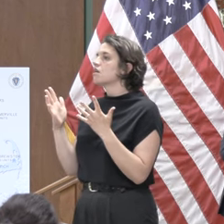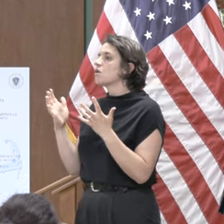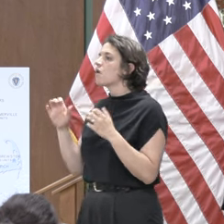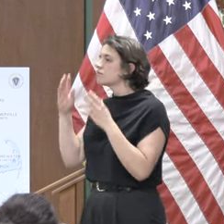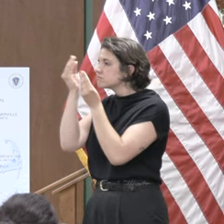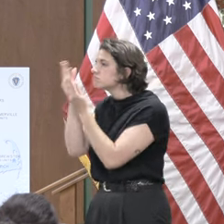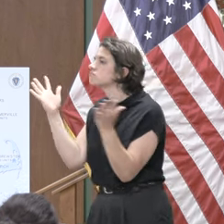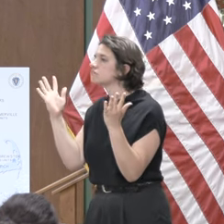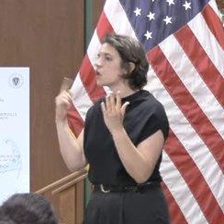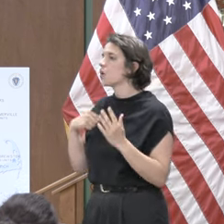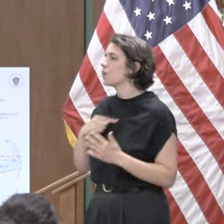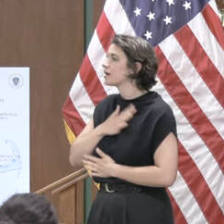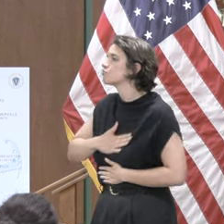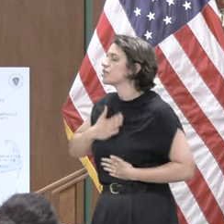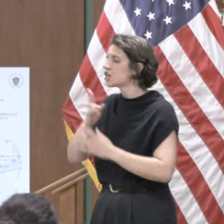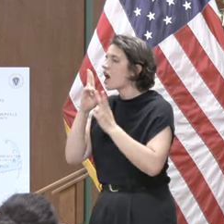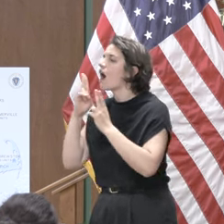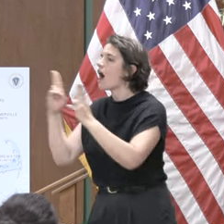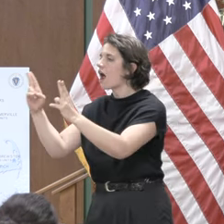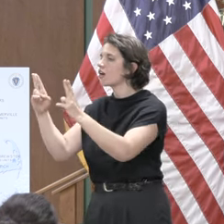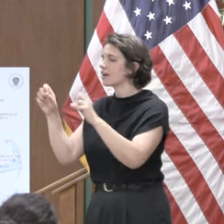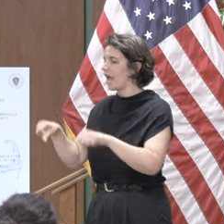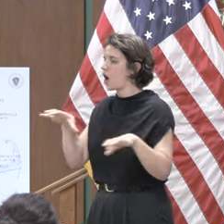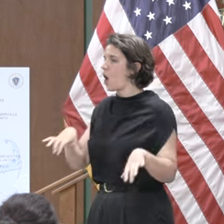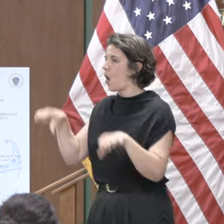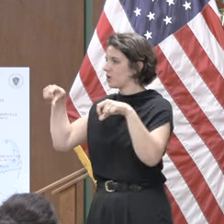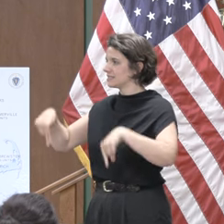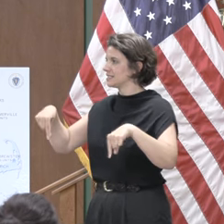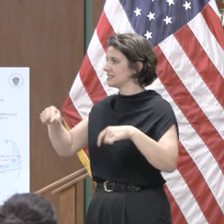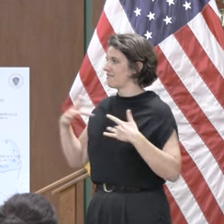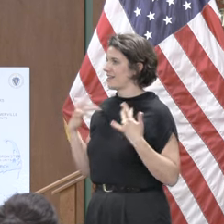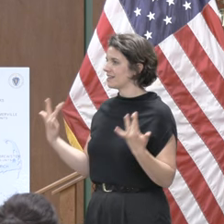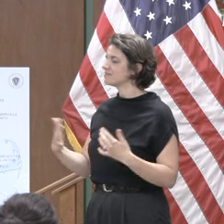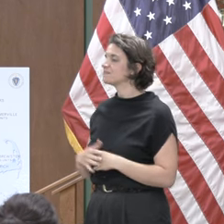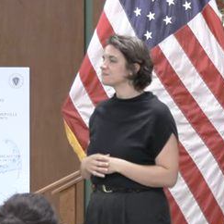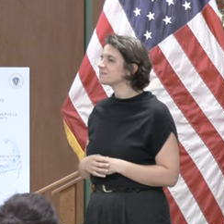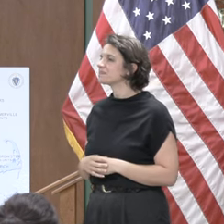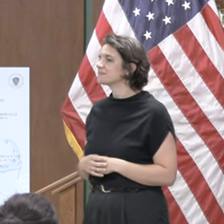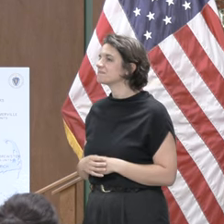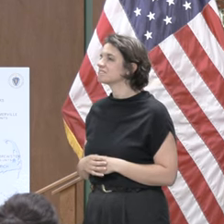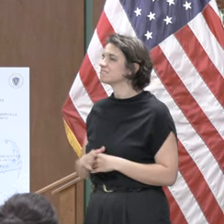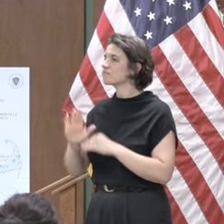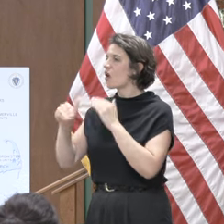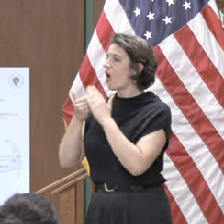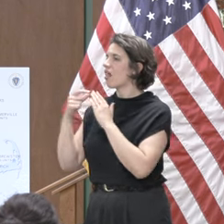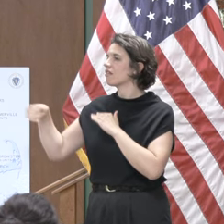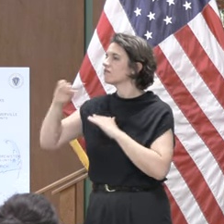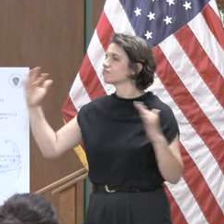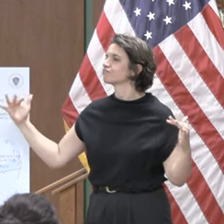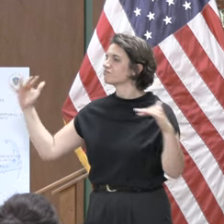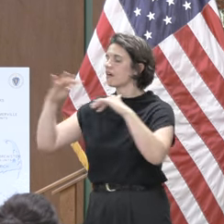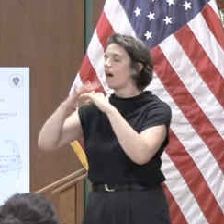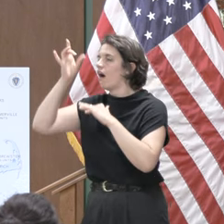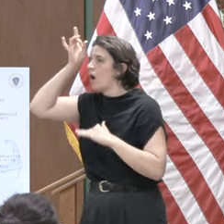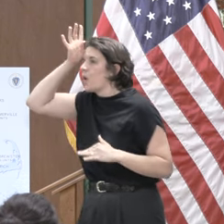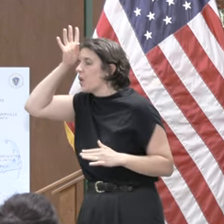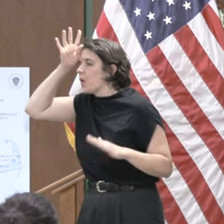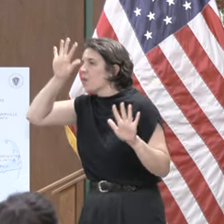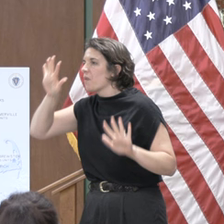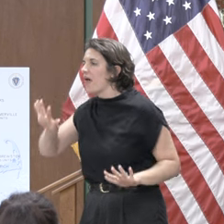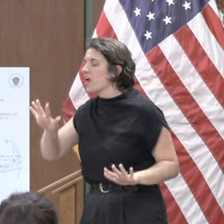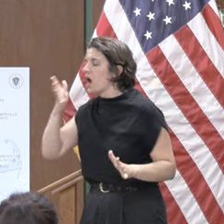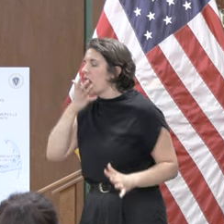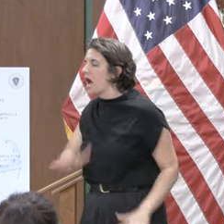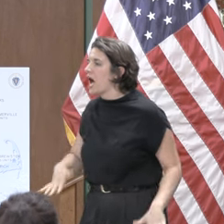for being able to host this event today this and and for all of you coming in such terrible weather to